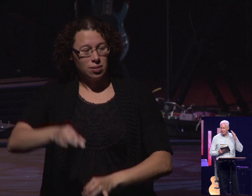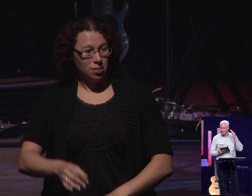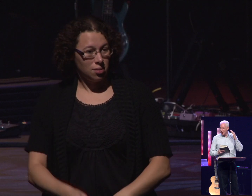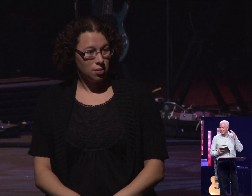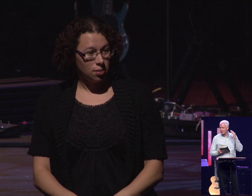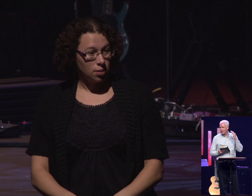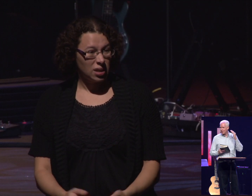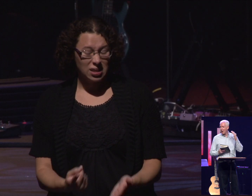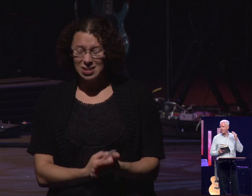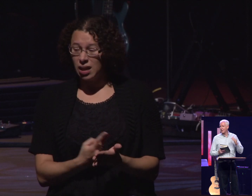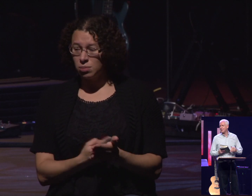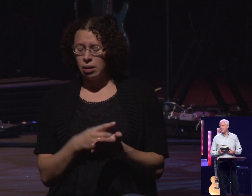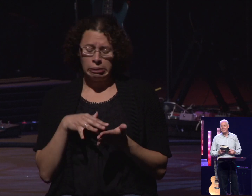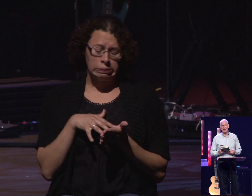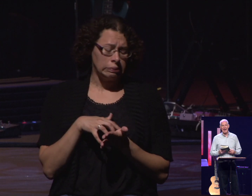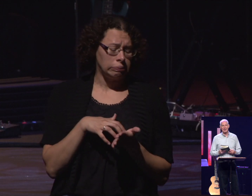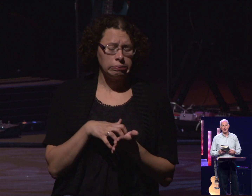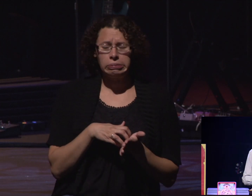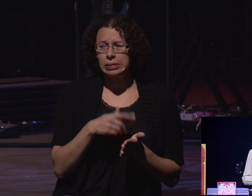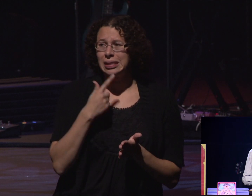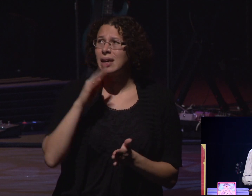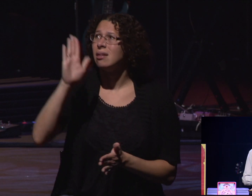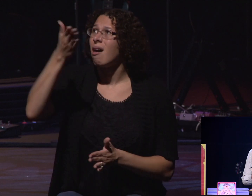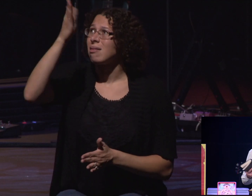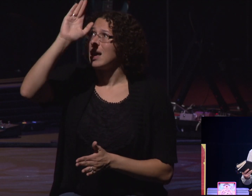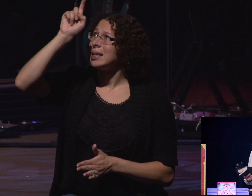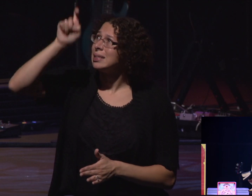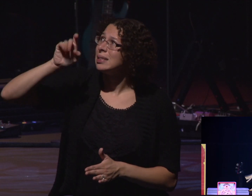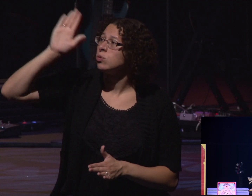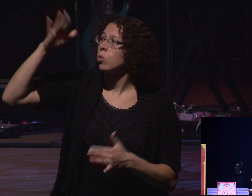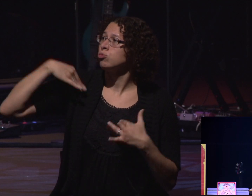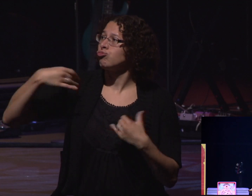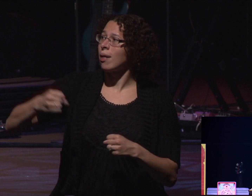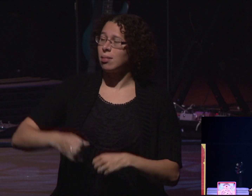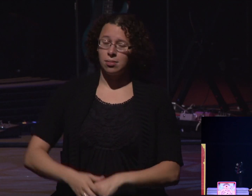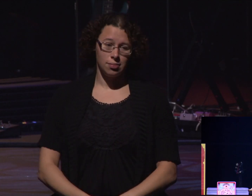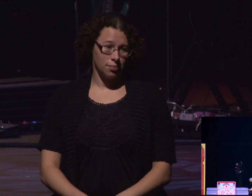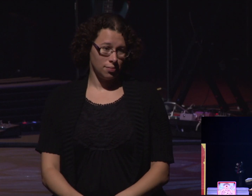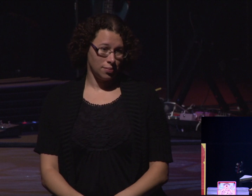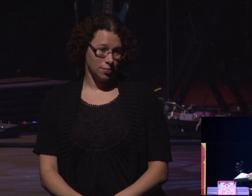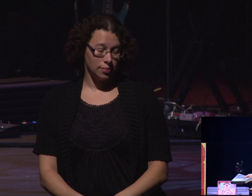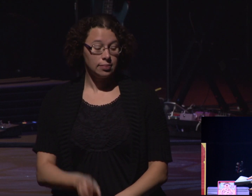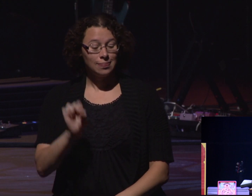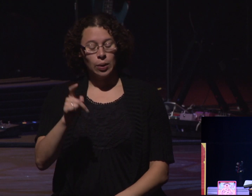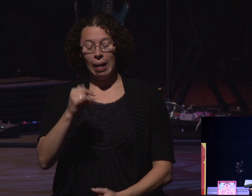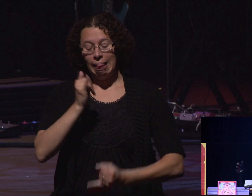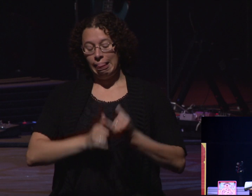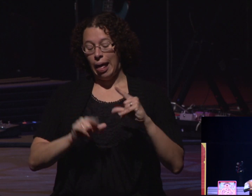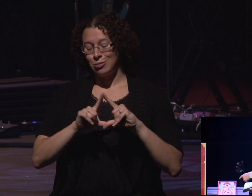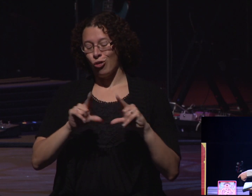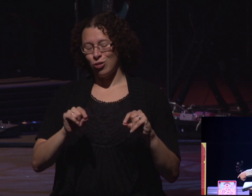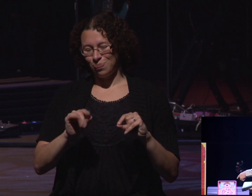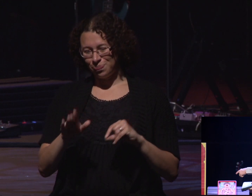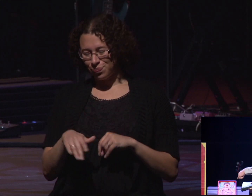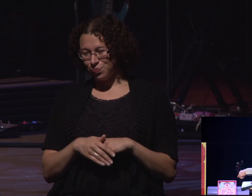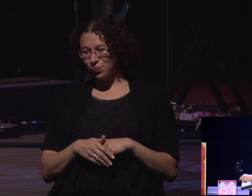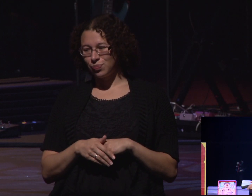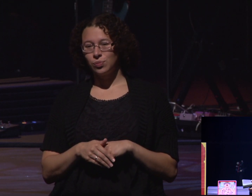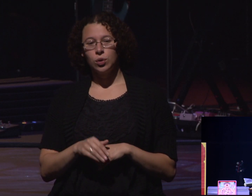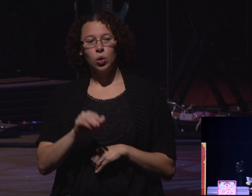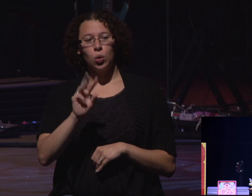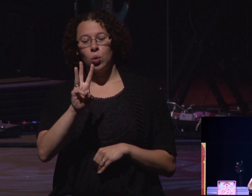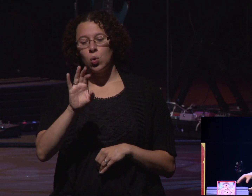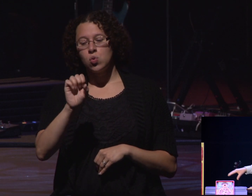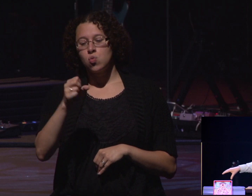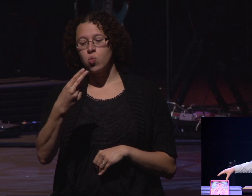Many times we know this, but it's hard for us to live it out always. One more is the wishbone. The wishbone's in there, right?